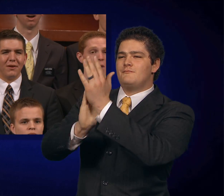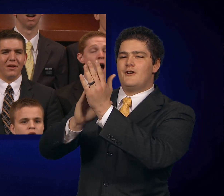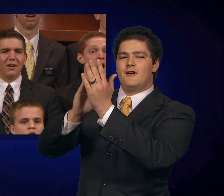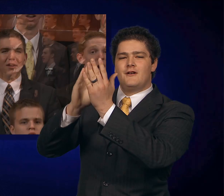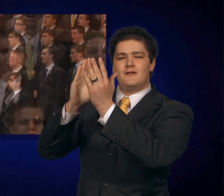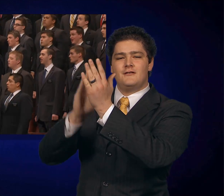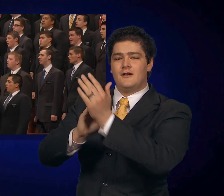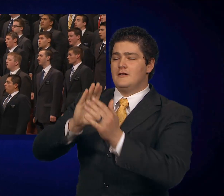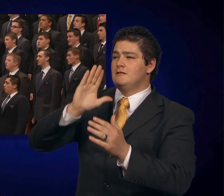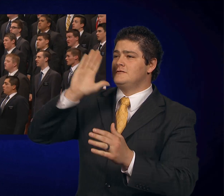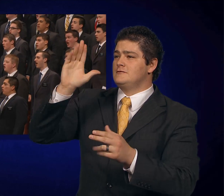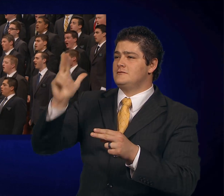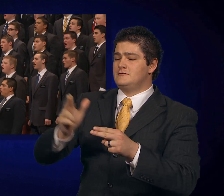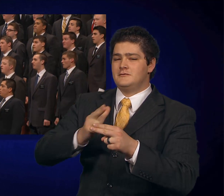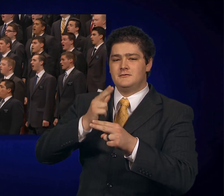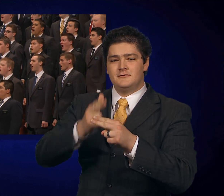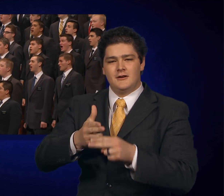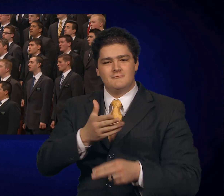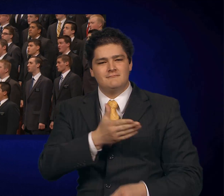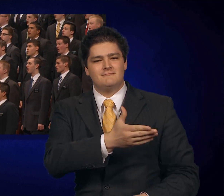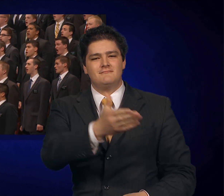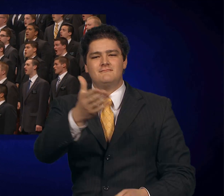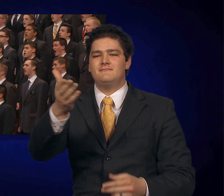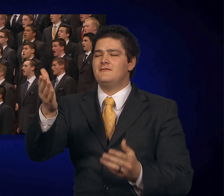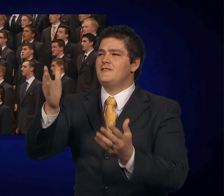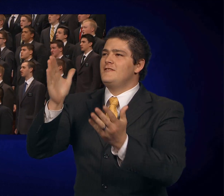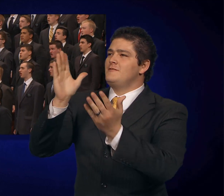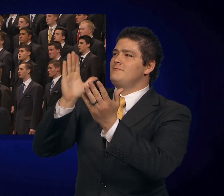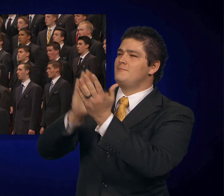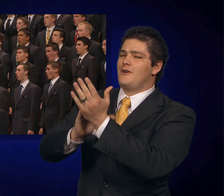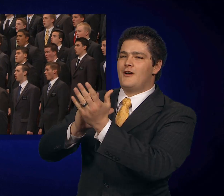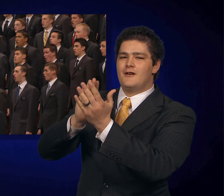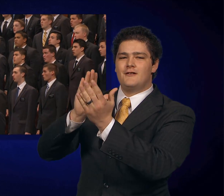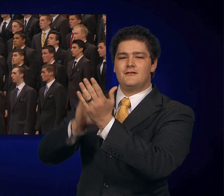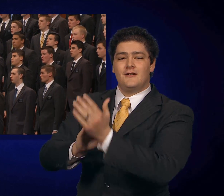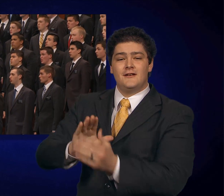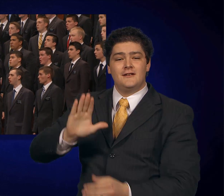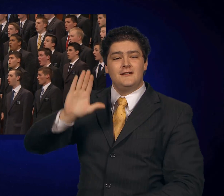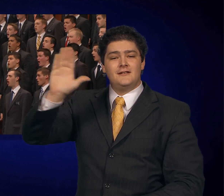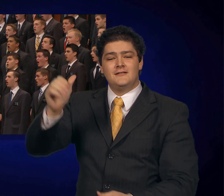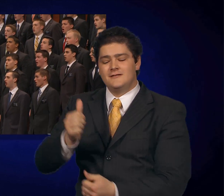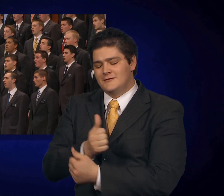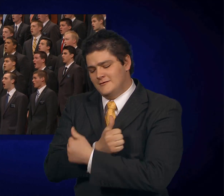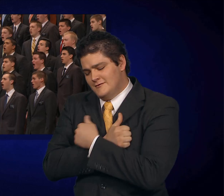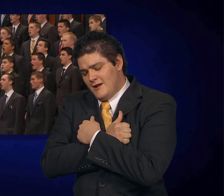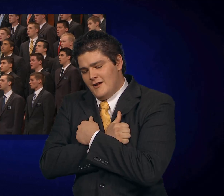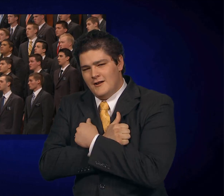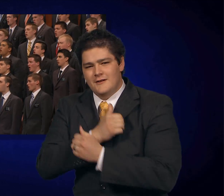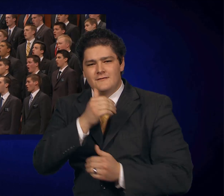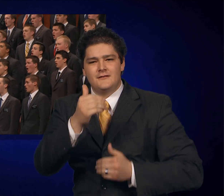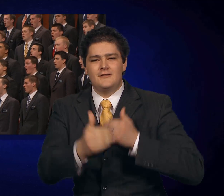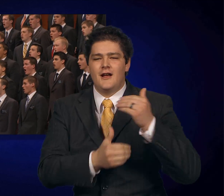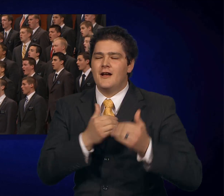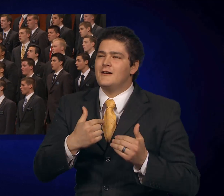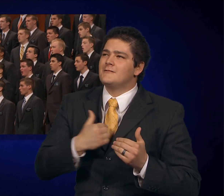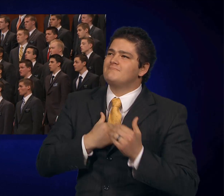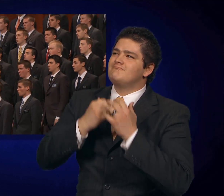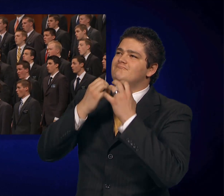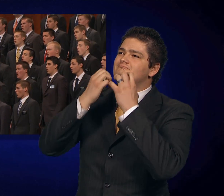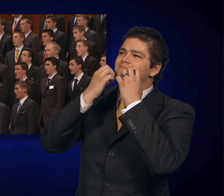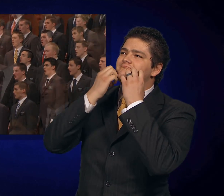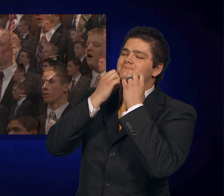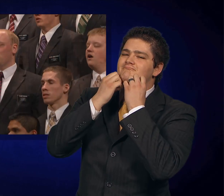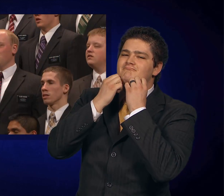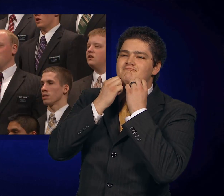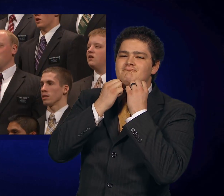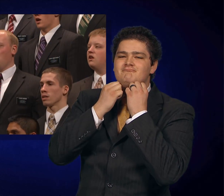His love and grace adore, whom all our sorrows